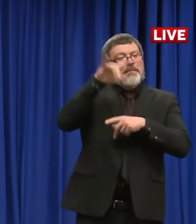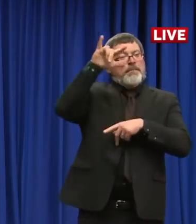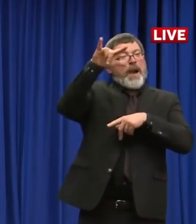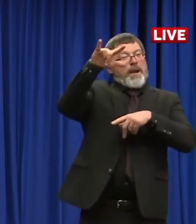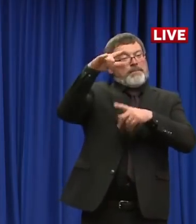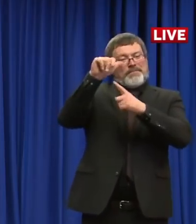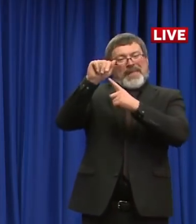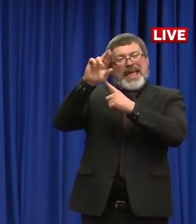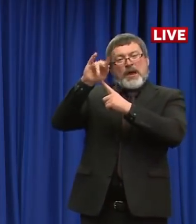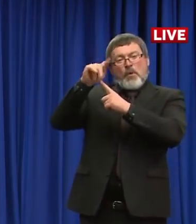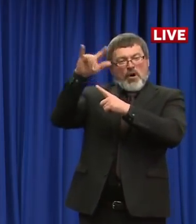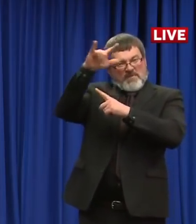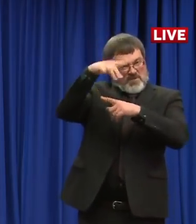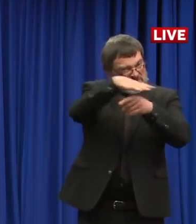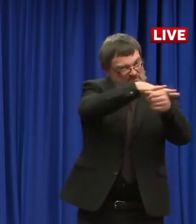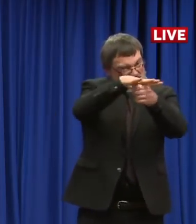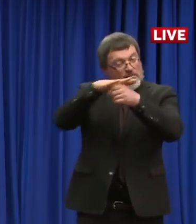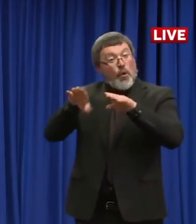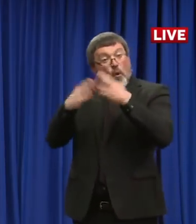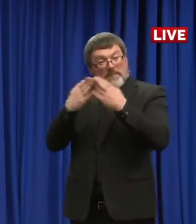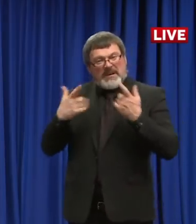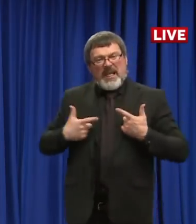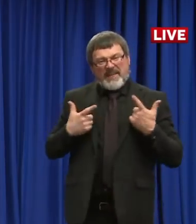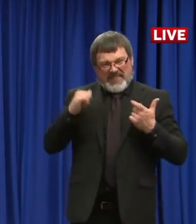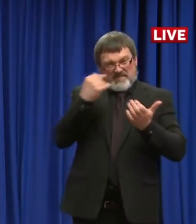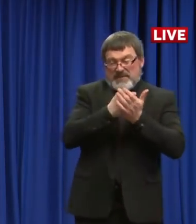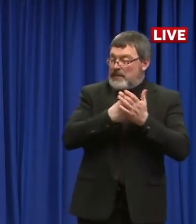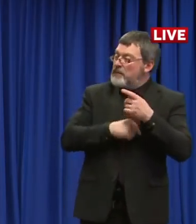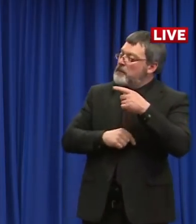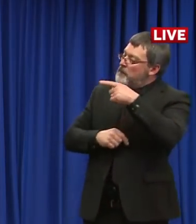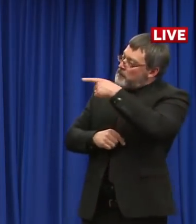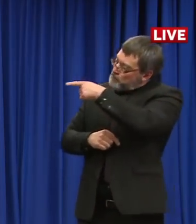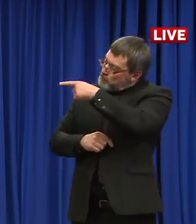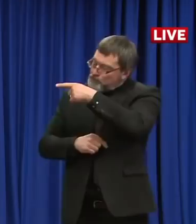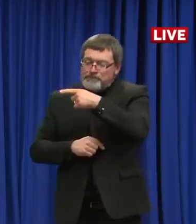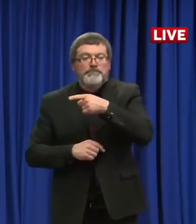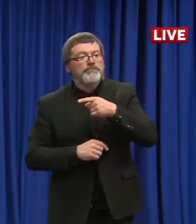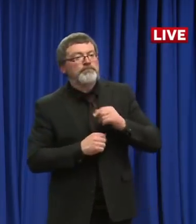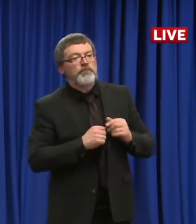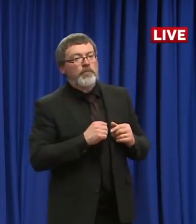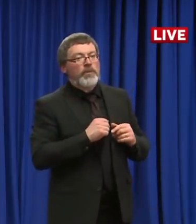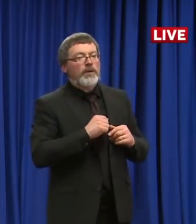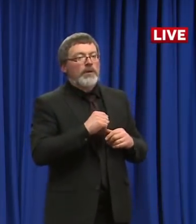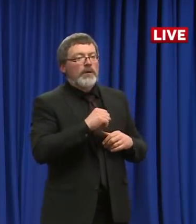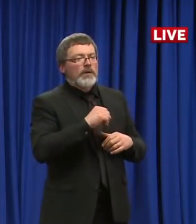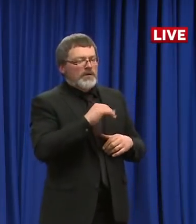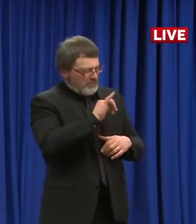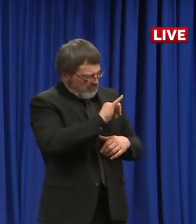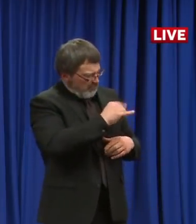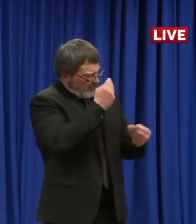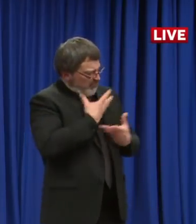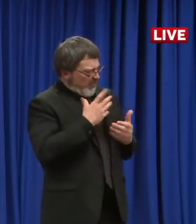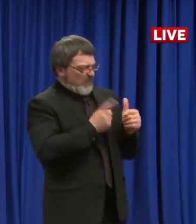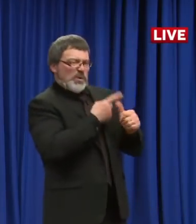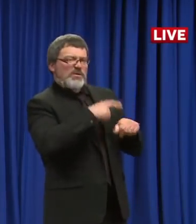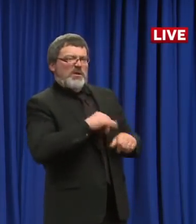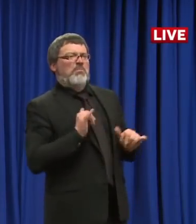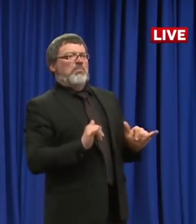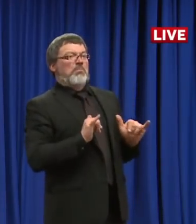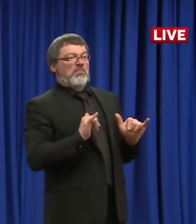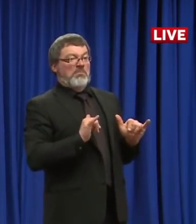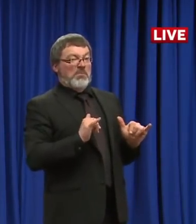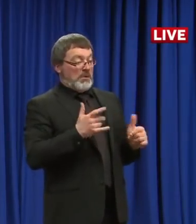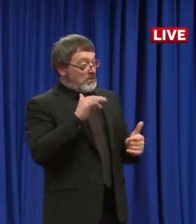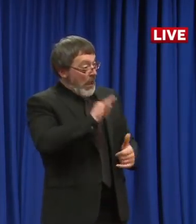secured funding by the federal delegation for specifically airports within New Hampshire. I have to be honest, that's the first I'm hearing of it, and that's terrific news. There was a lot of